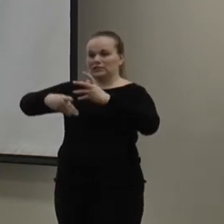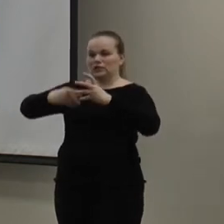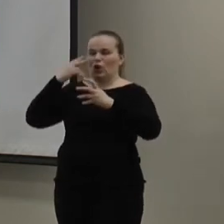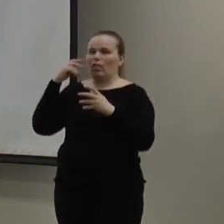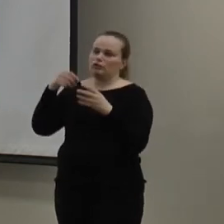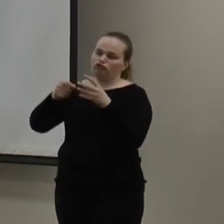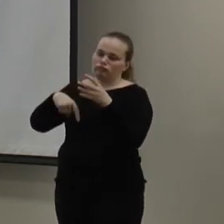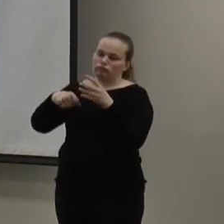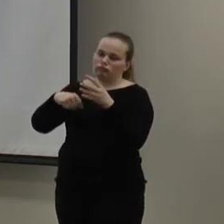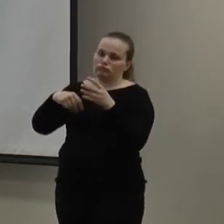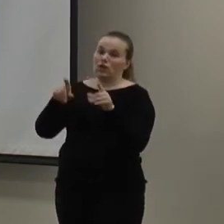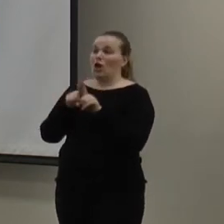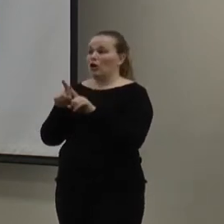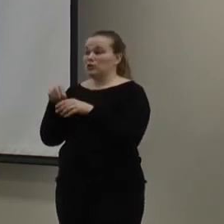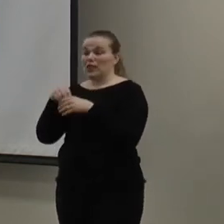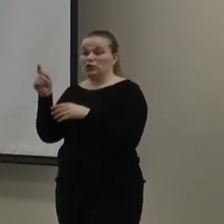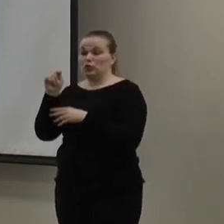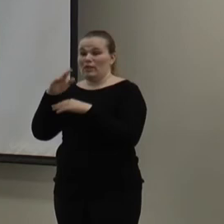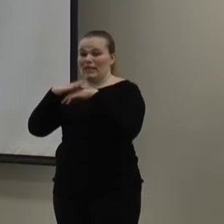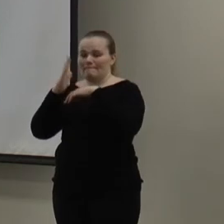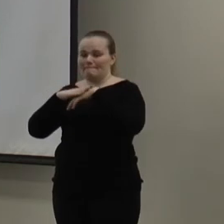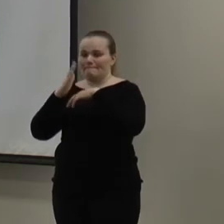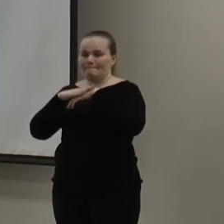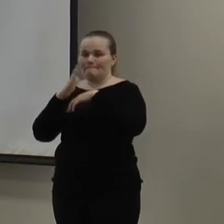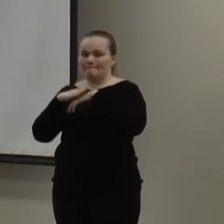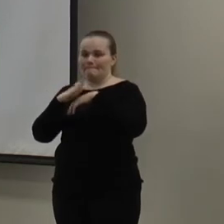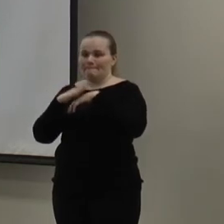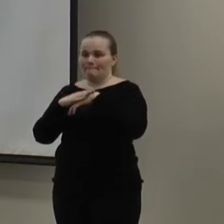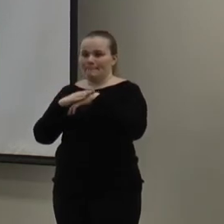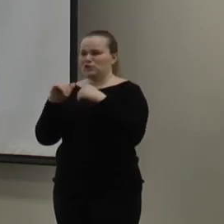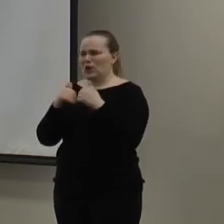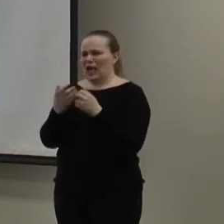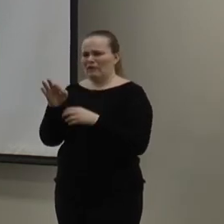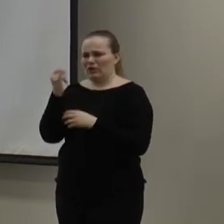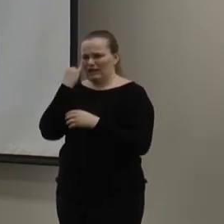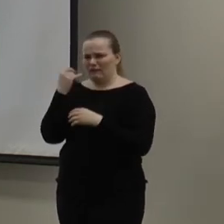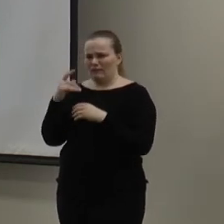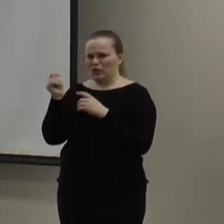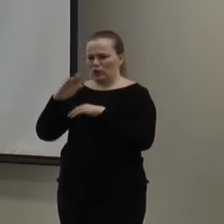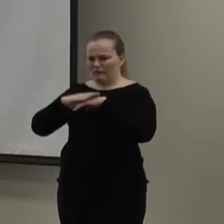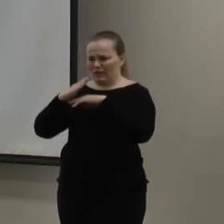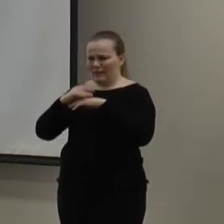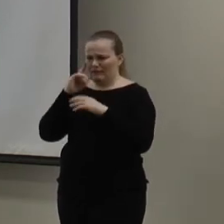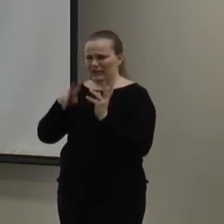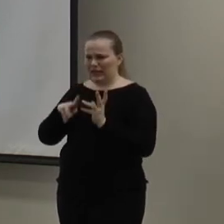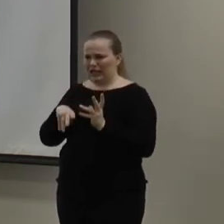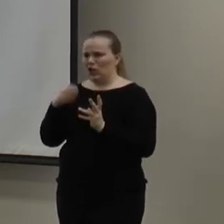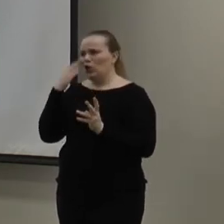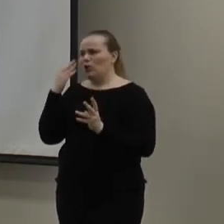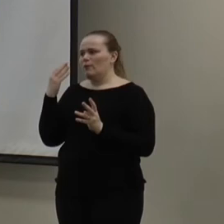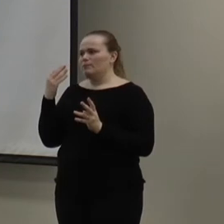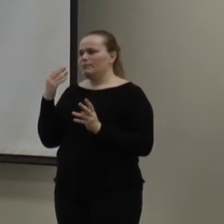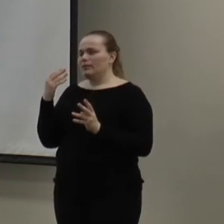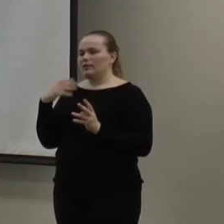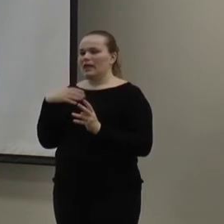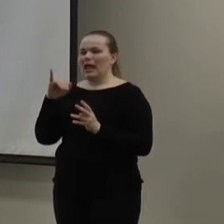kind of leaking, or also then toilet flappers. So, the way to find out if your toilet flapper is leaking is that, you know, that nice